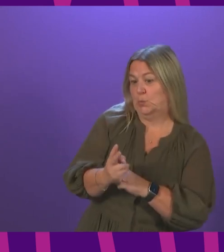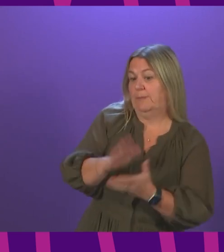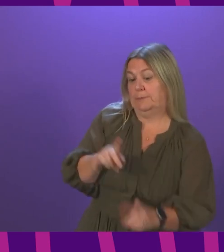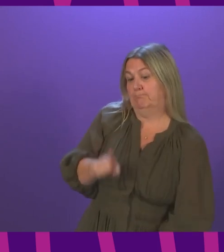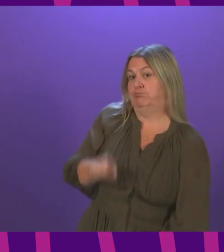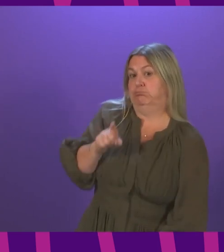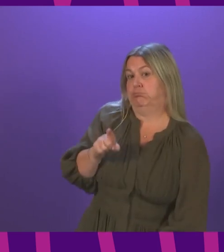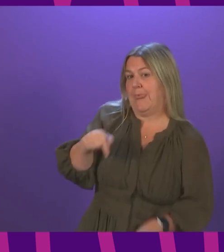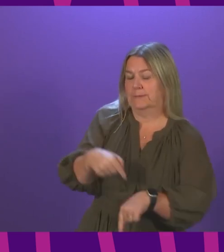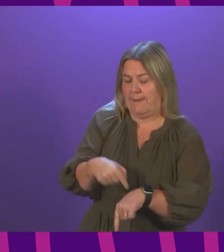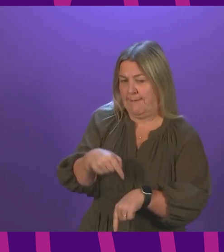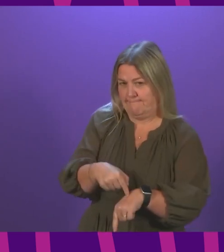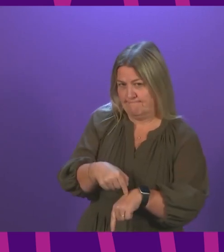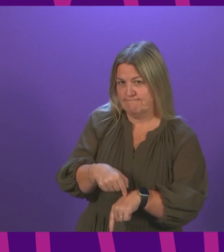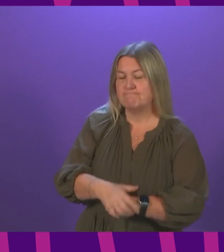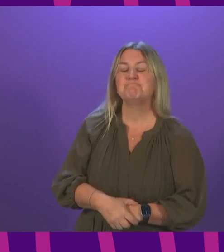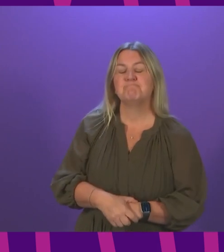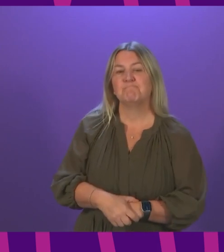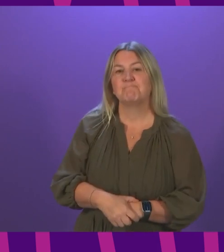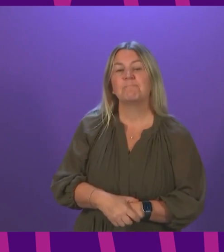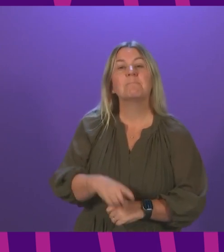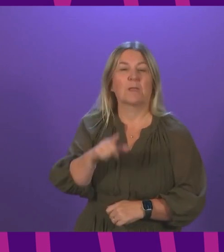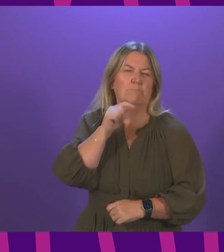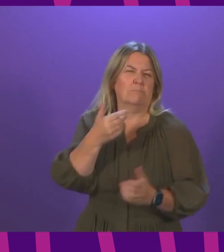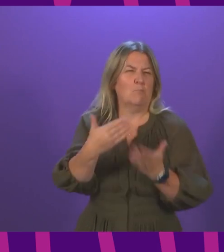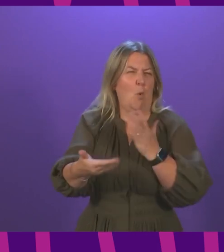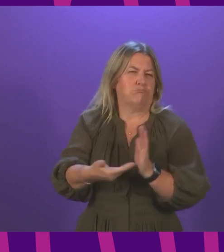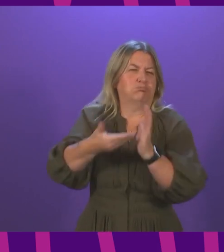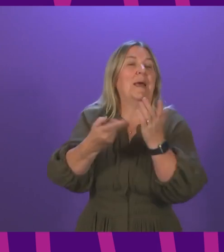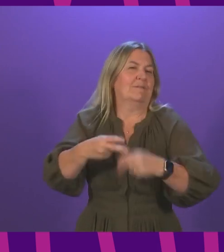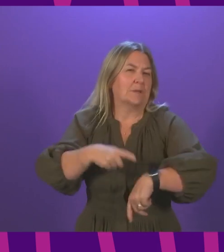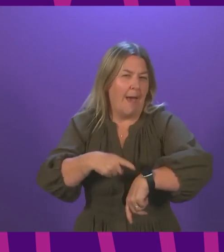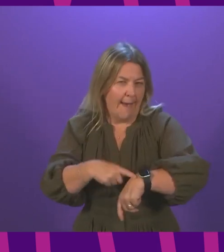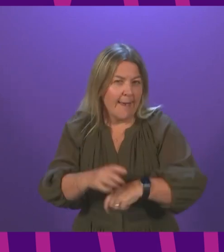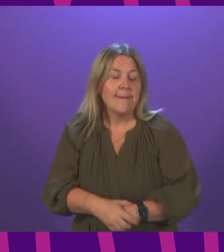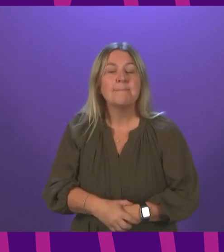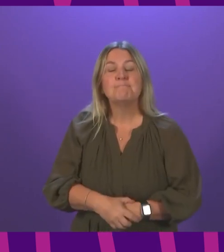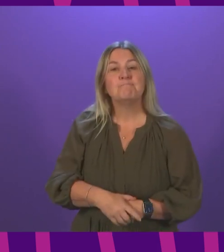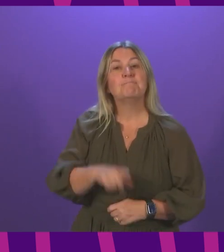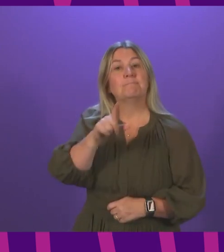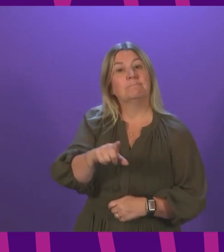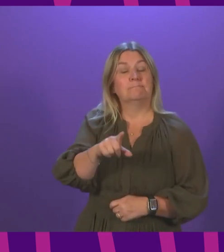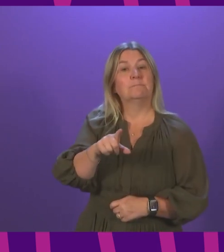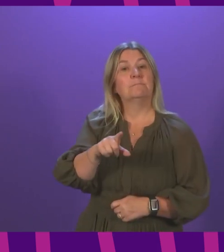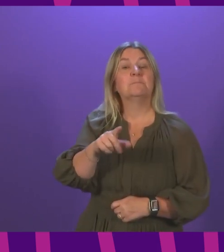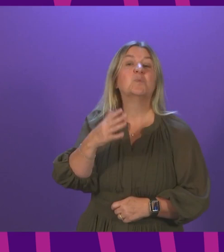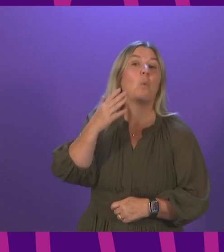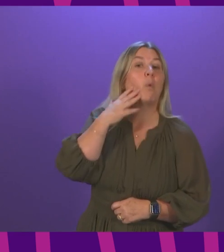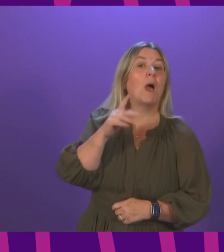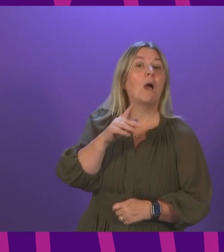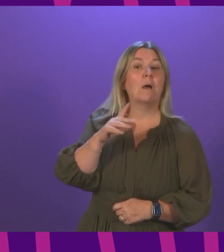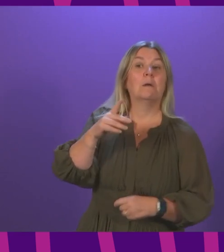supplementaries at the end if we have time. And members wishing a supplementary on questions four to six, please press at the relevant question.